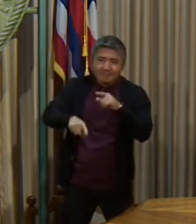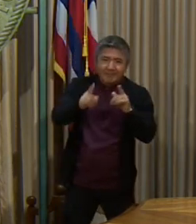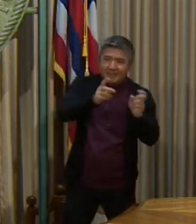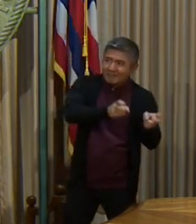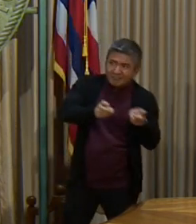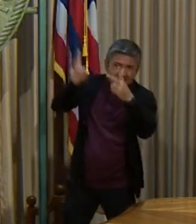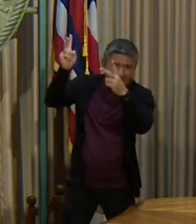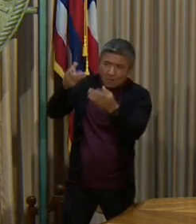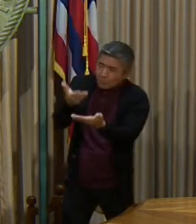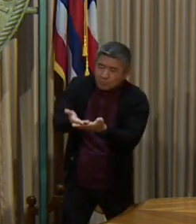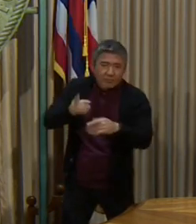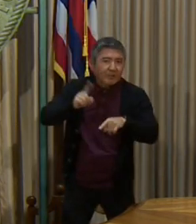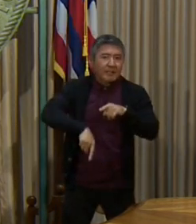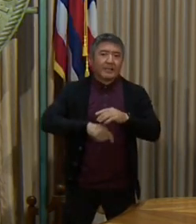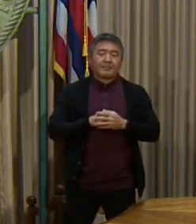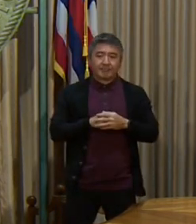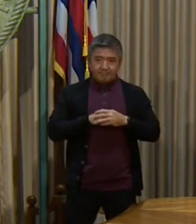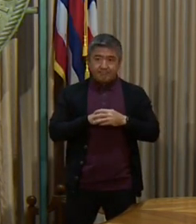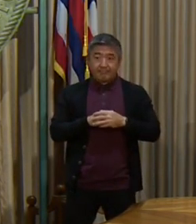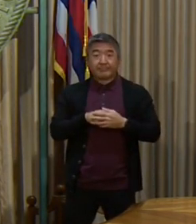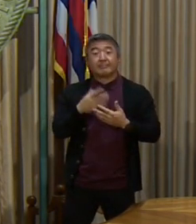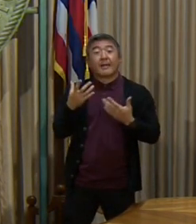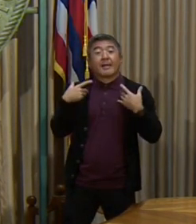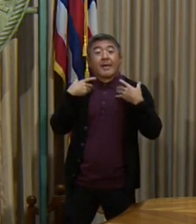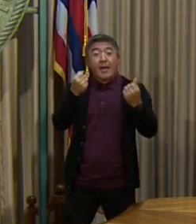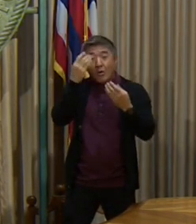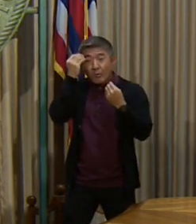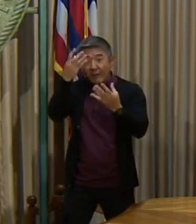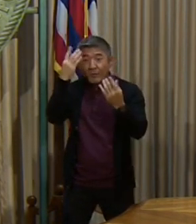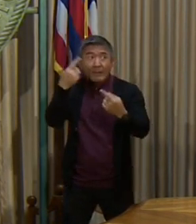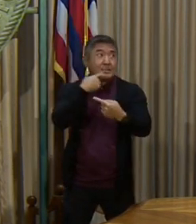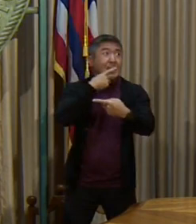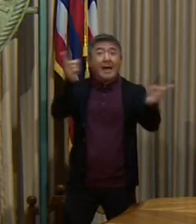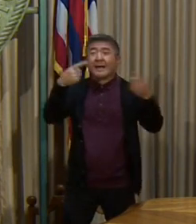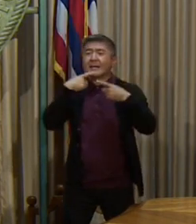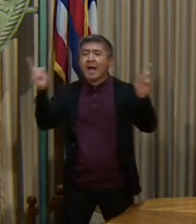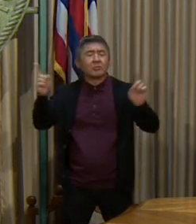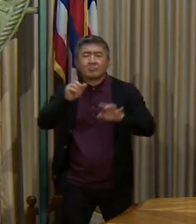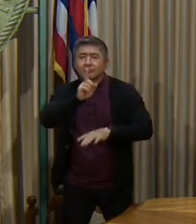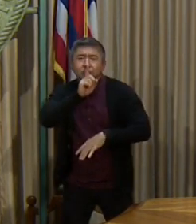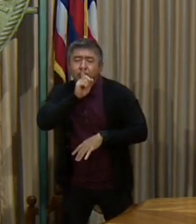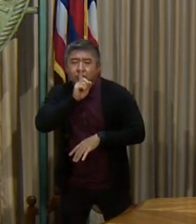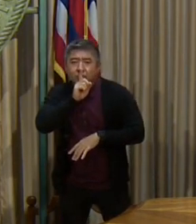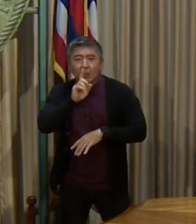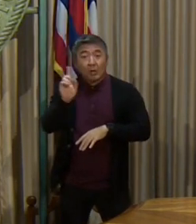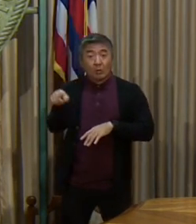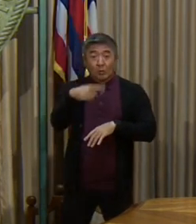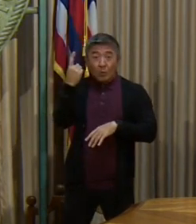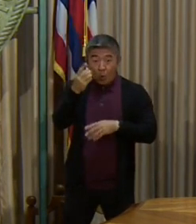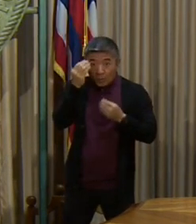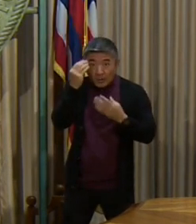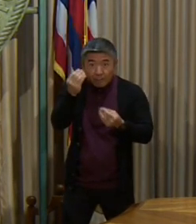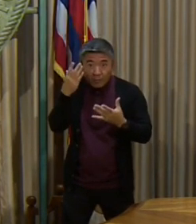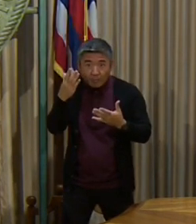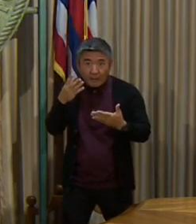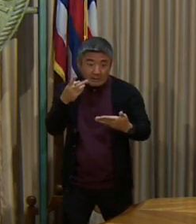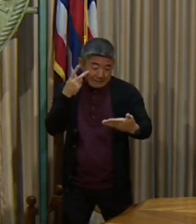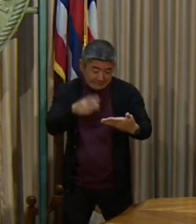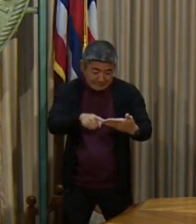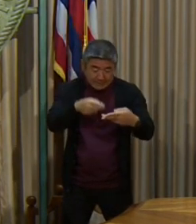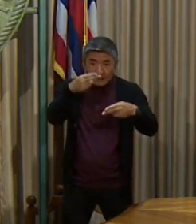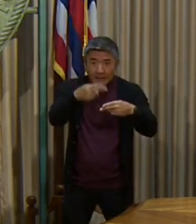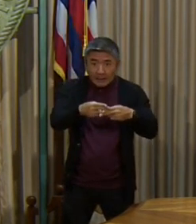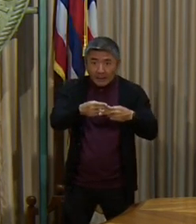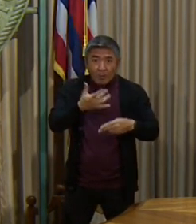Individuals' health information will not be shared. The only information used to validate your vaccination is your name, date of